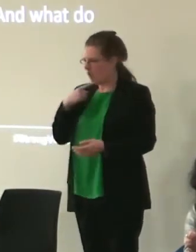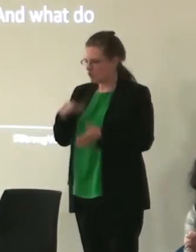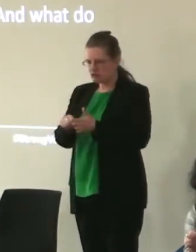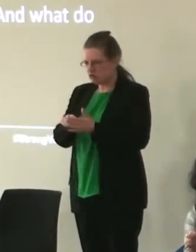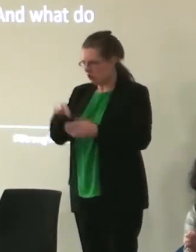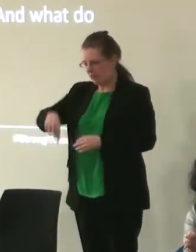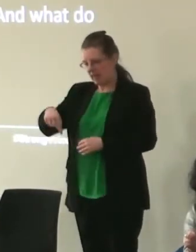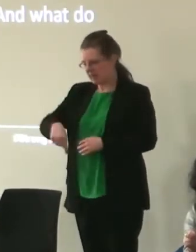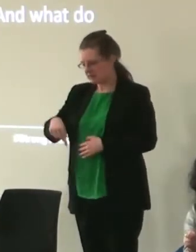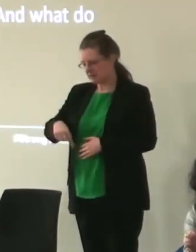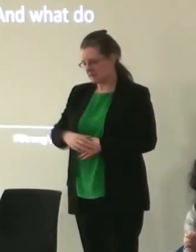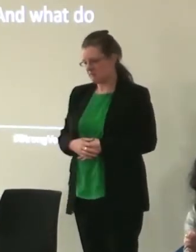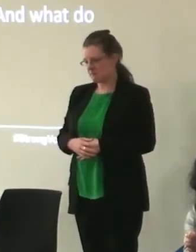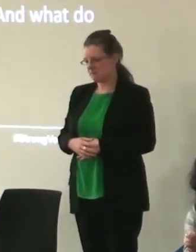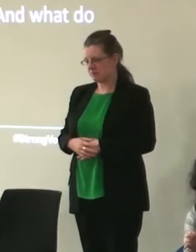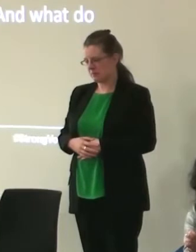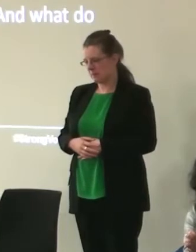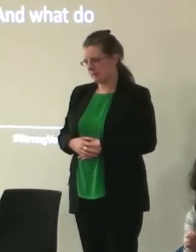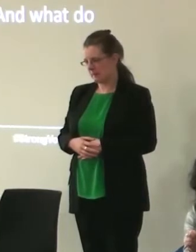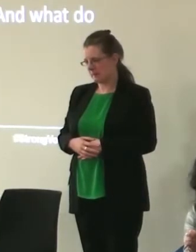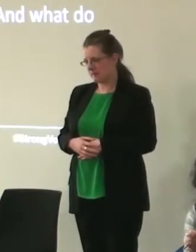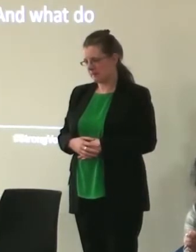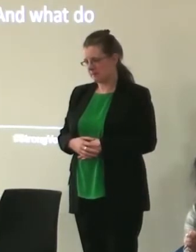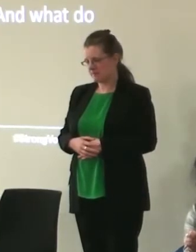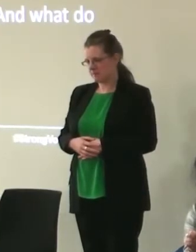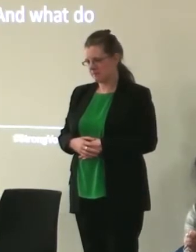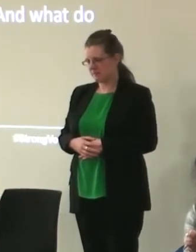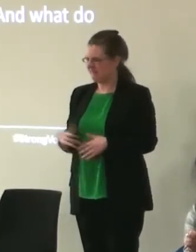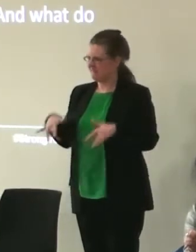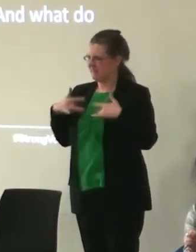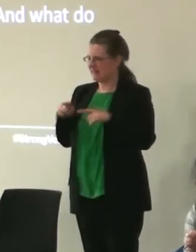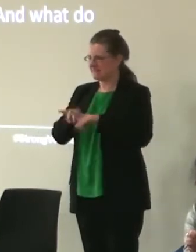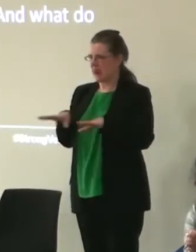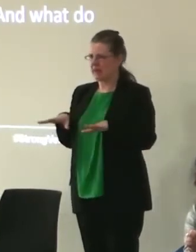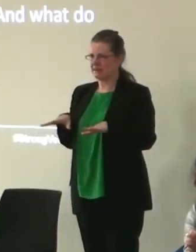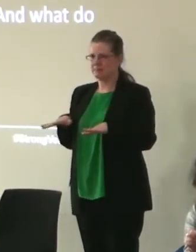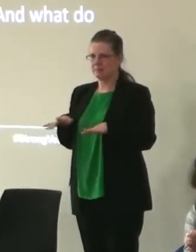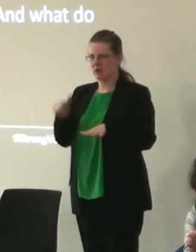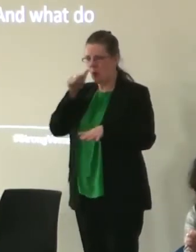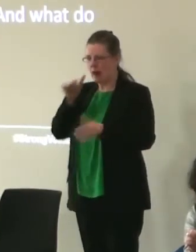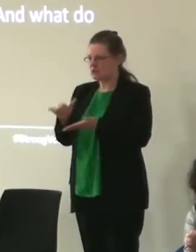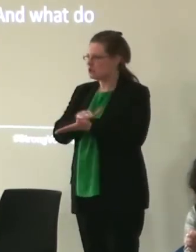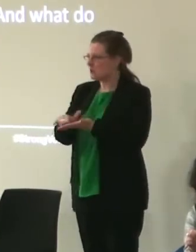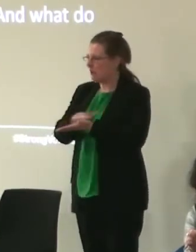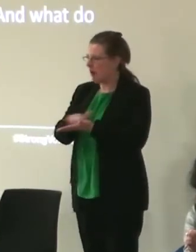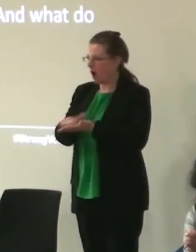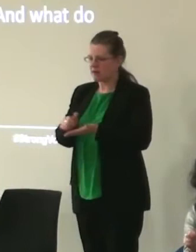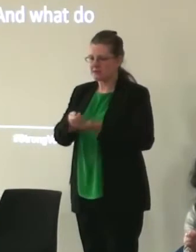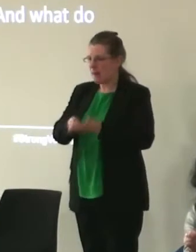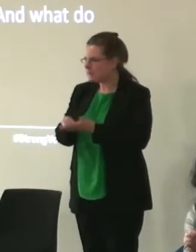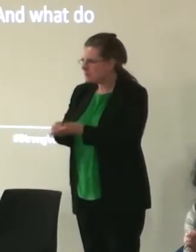years because it it feels so sort of supermarket based to me it feels so consumption based